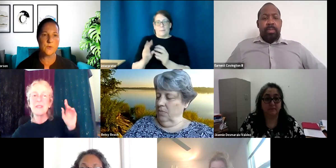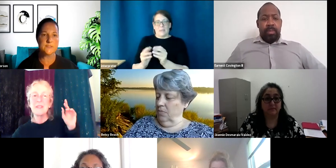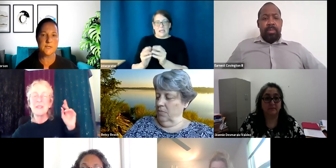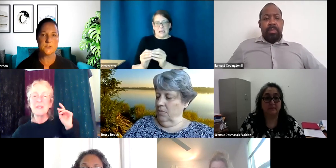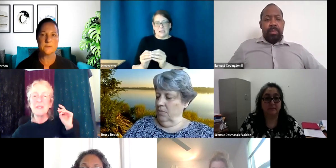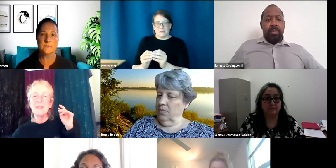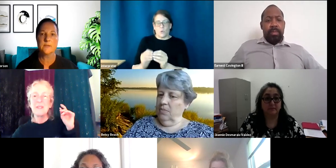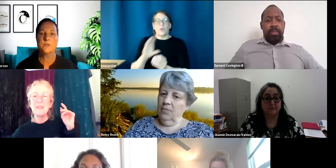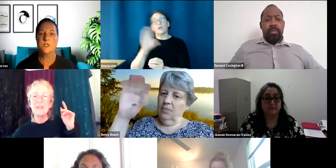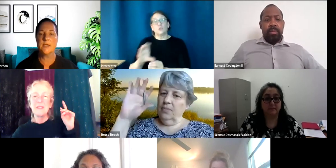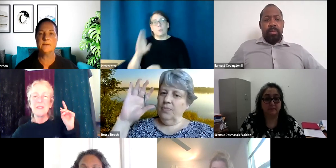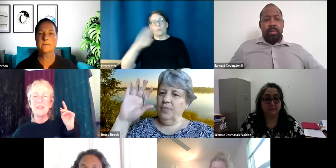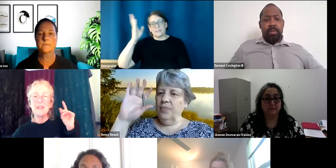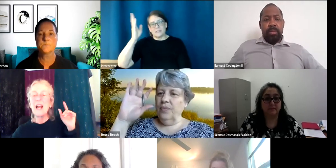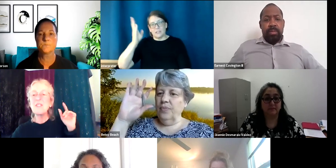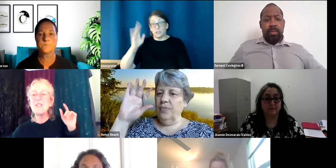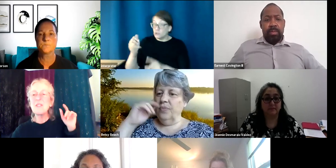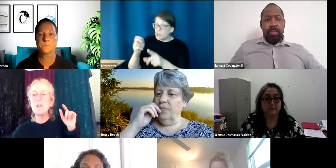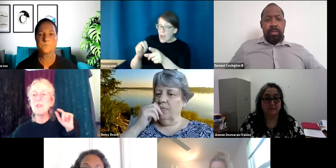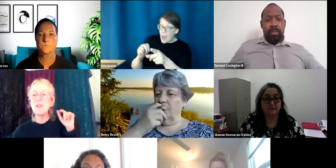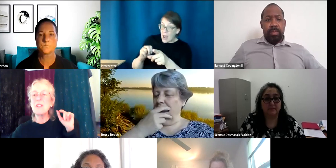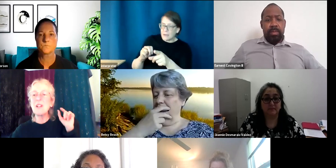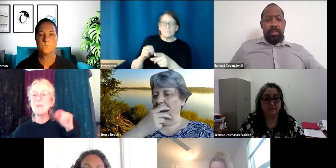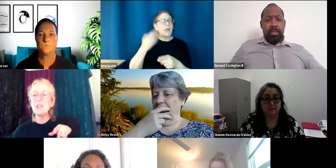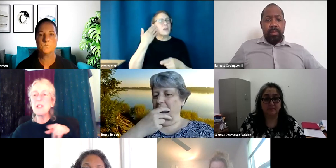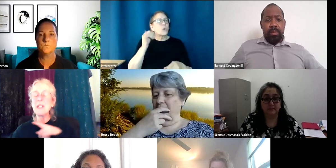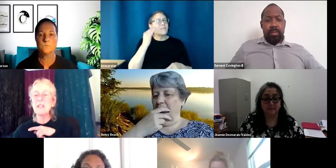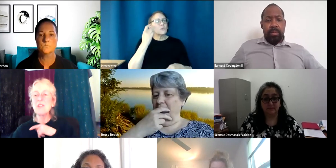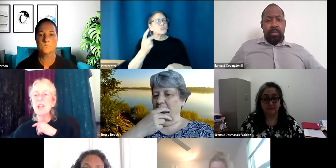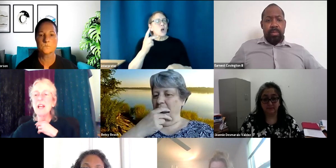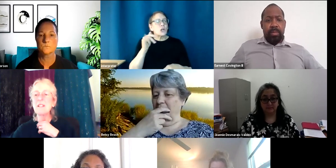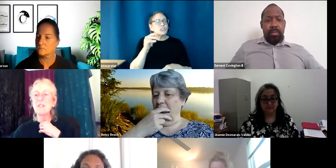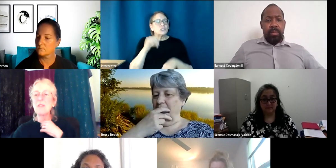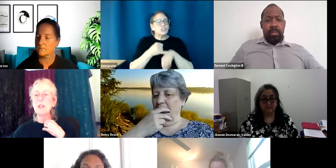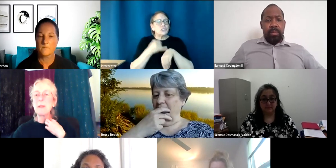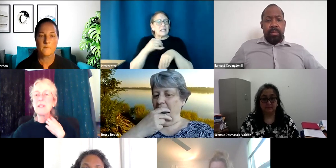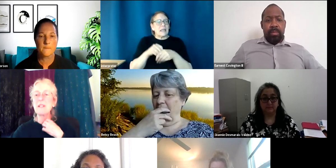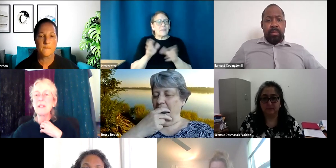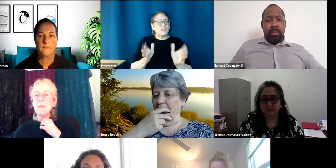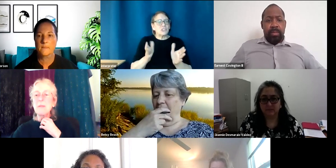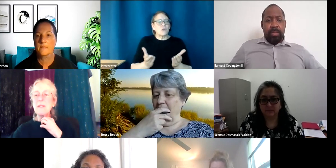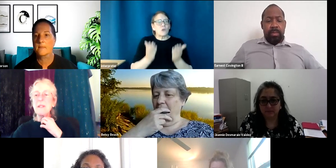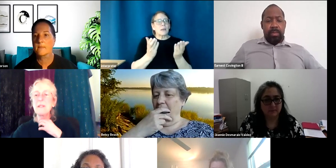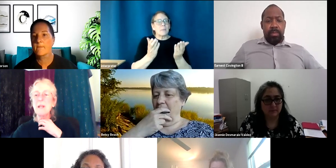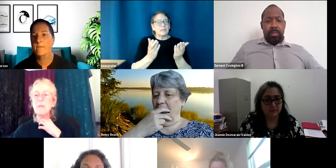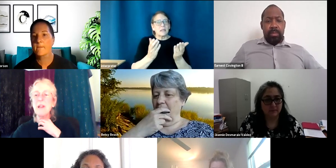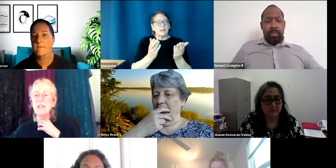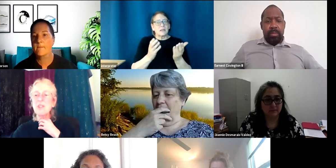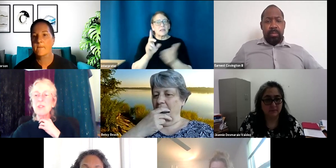Zoom presentation. Jan? I just don't know if you saw Jeannie in chat recommended Deb Raich